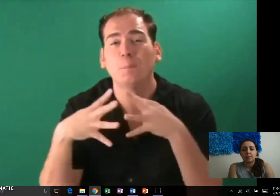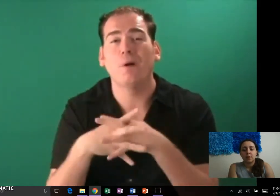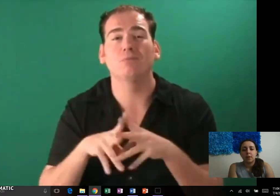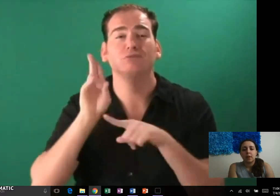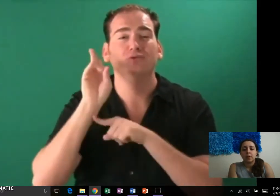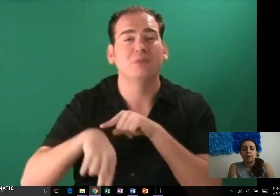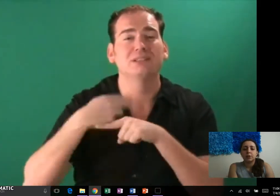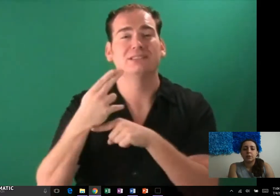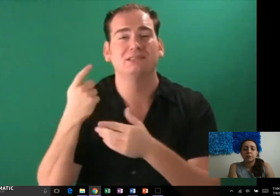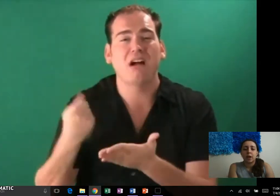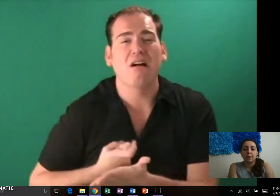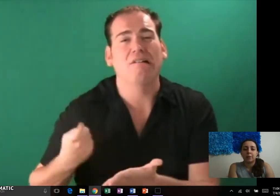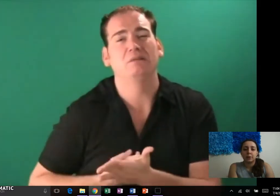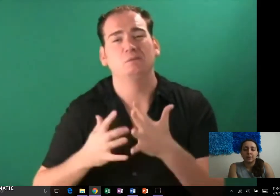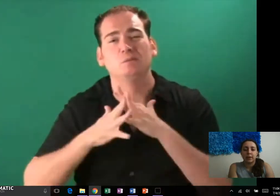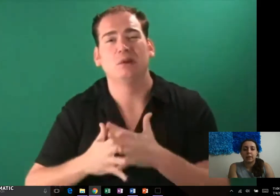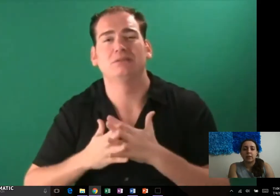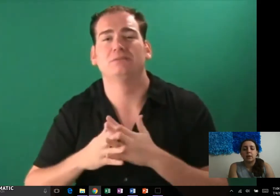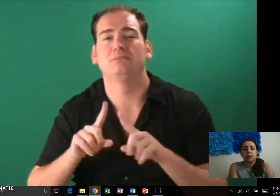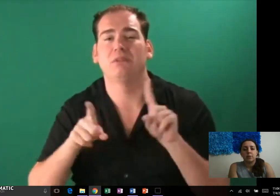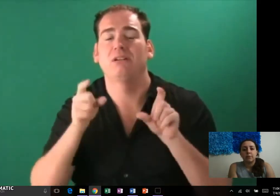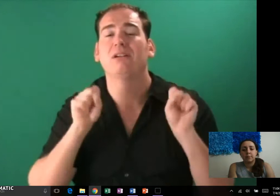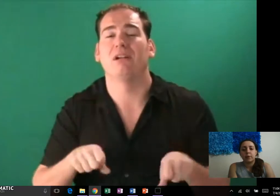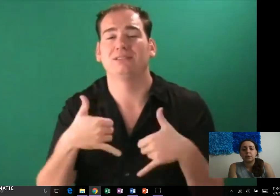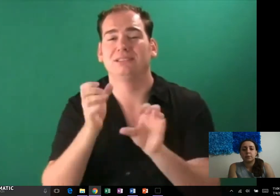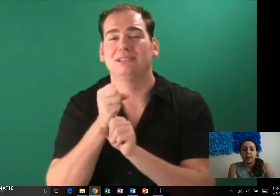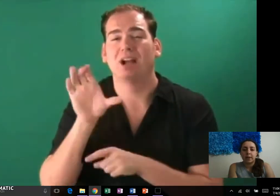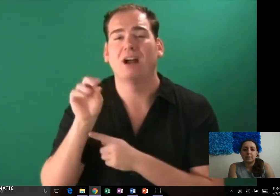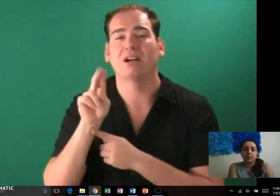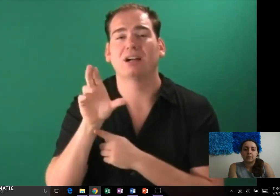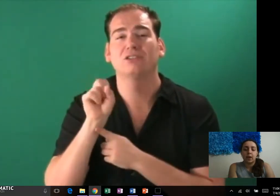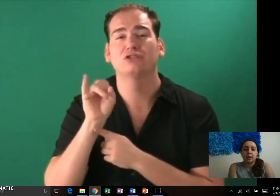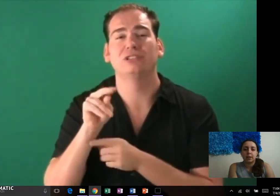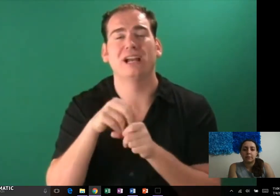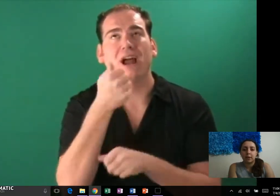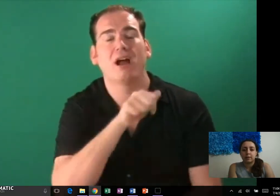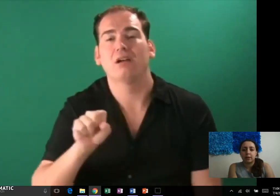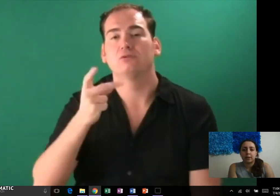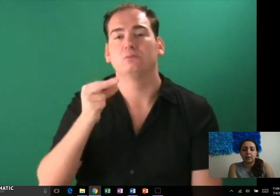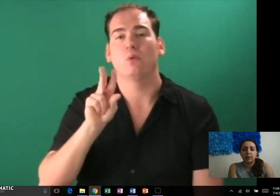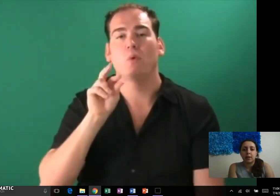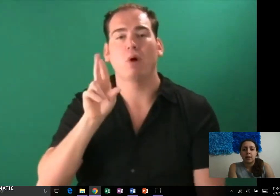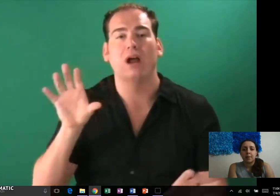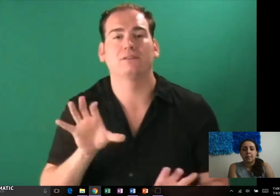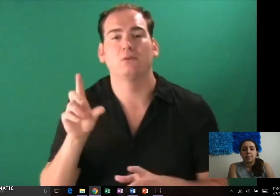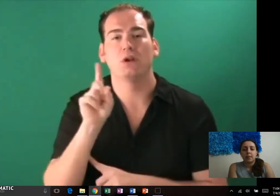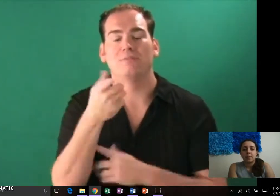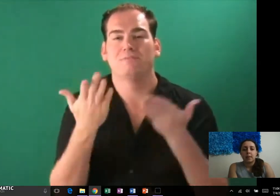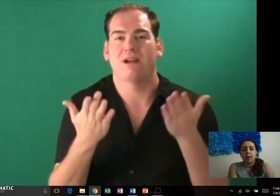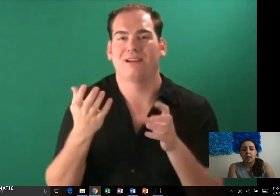and percussion is common in sports like football gymnastics hockey wrestling and